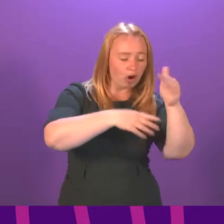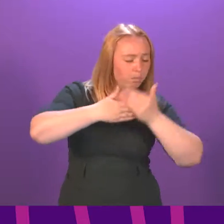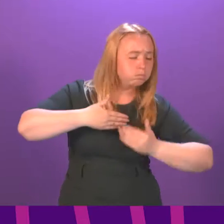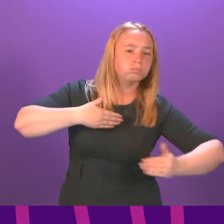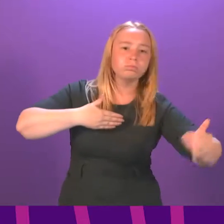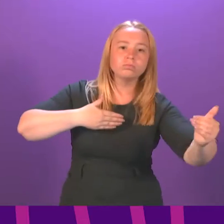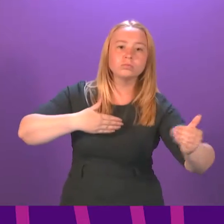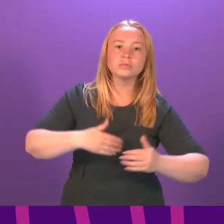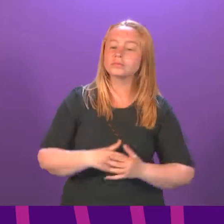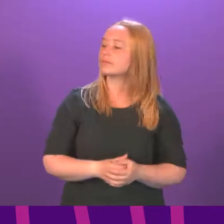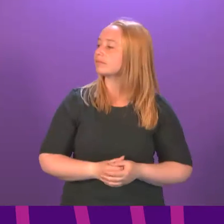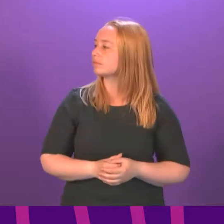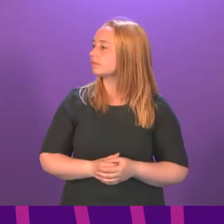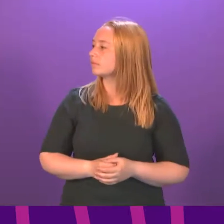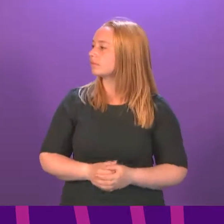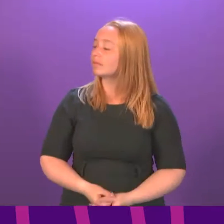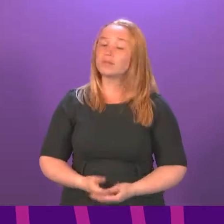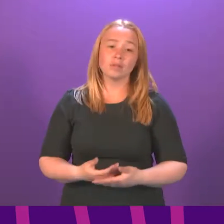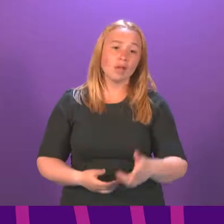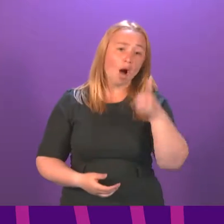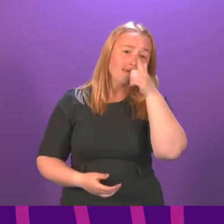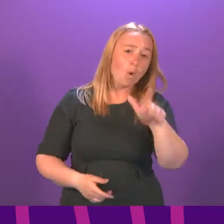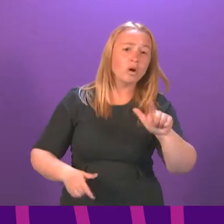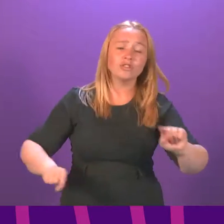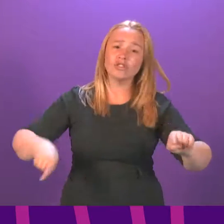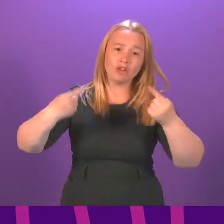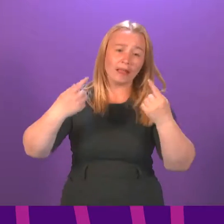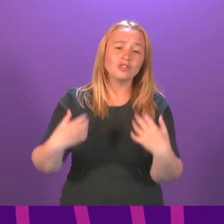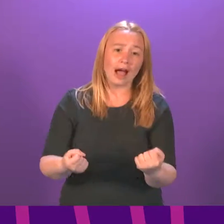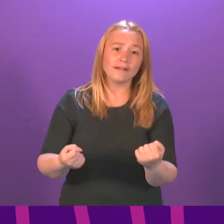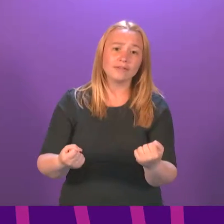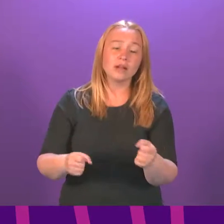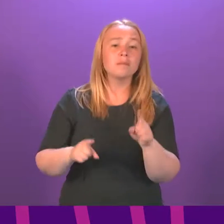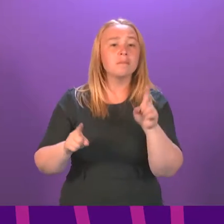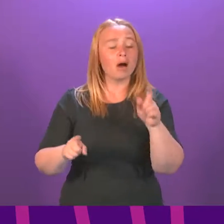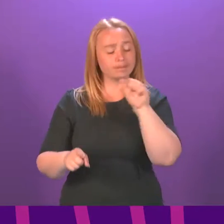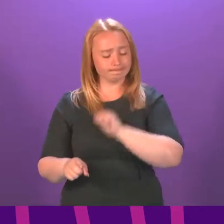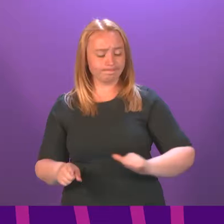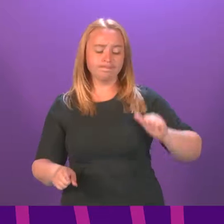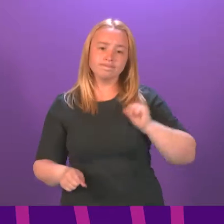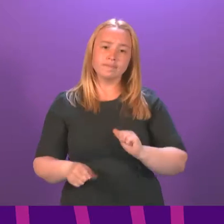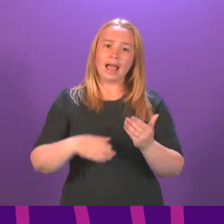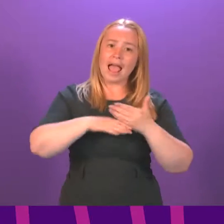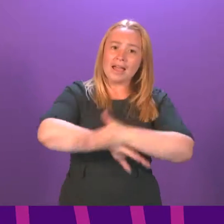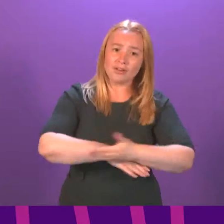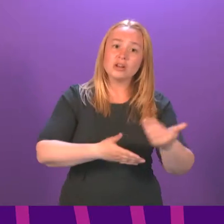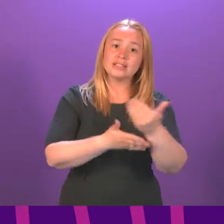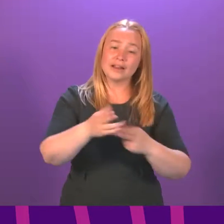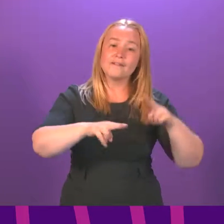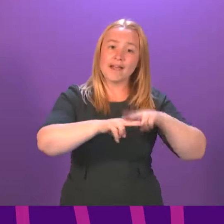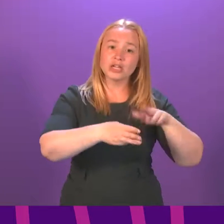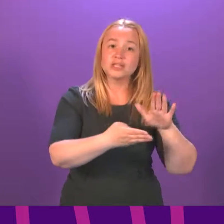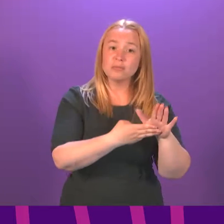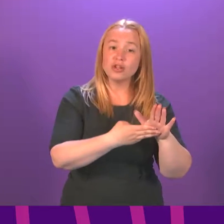Secretary. Well, as the Member said, of course there are challenges, but without a shadow of a doubt, our efforts saved Ferguson Marine